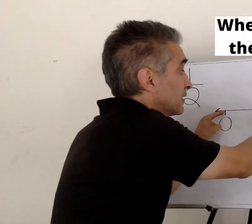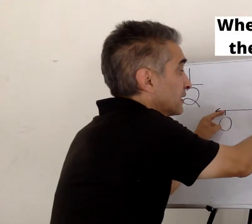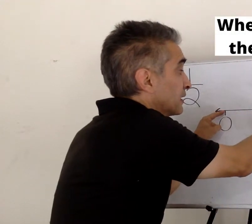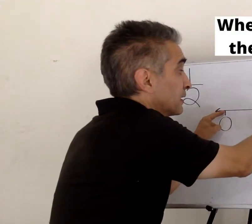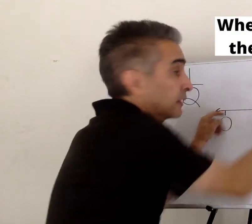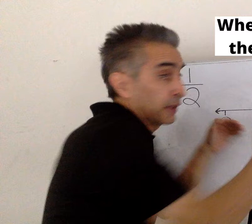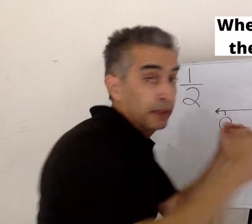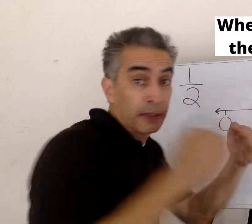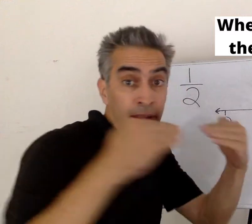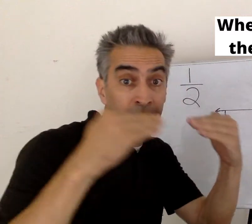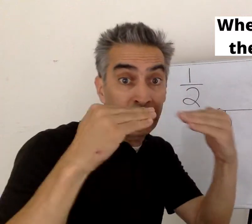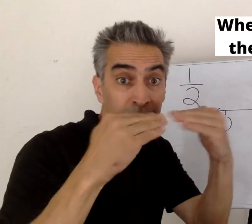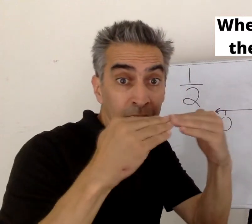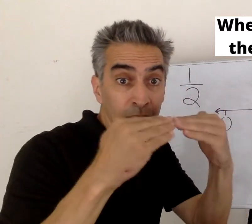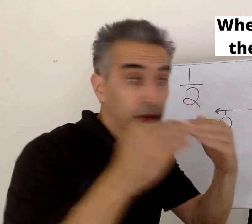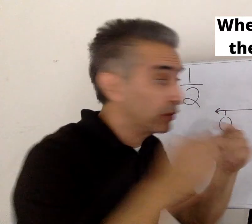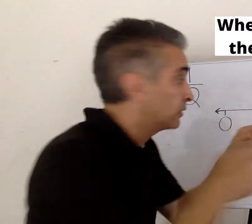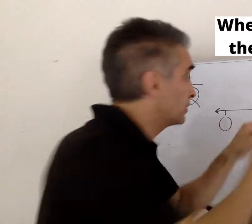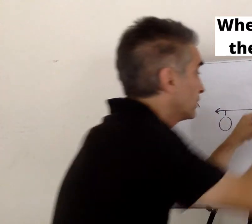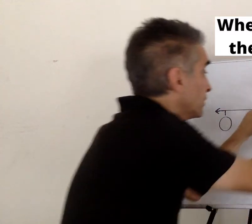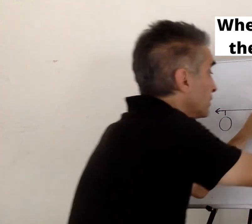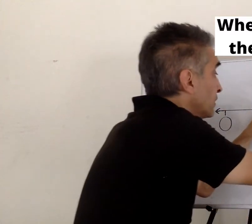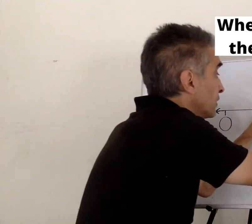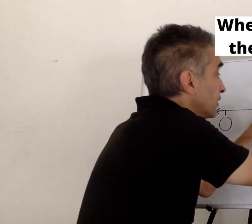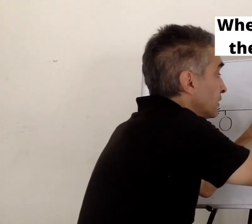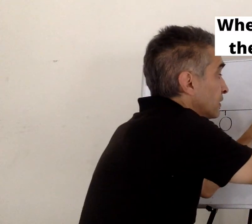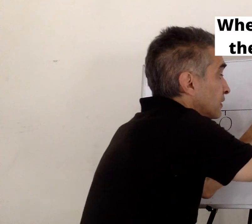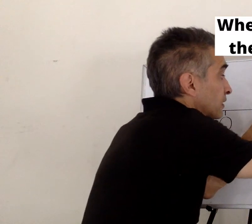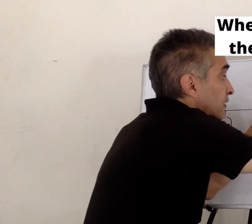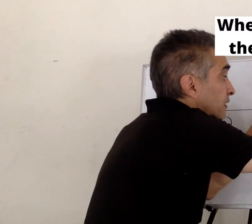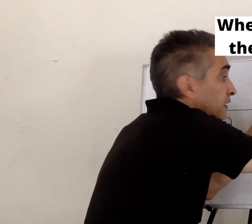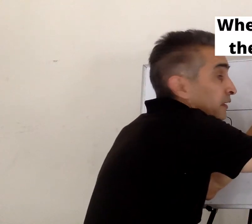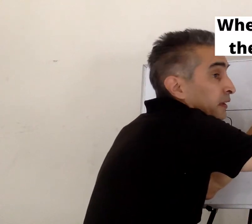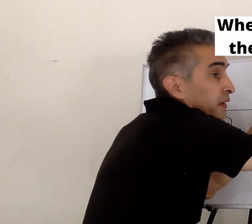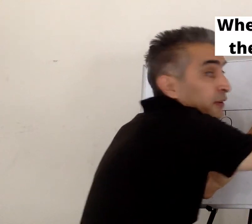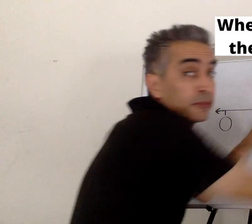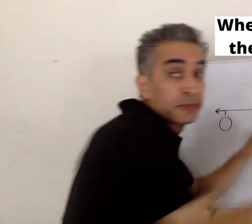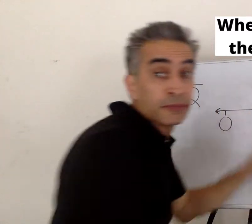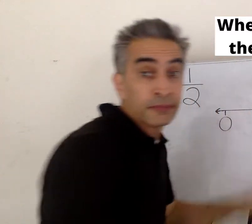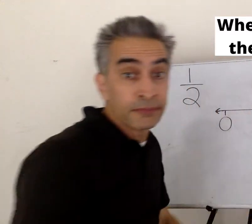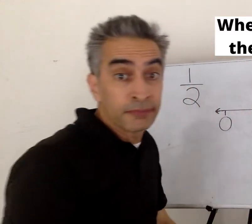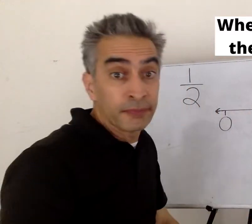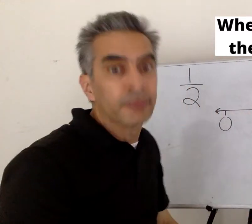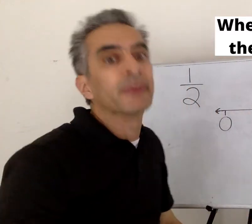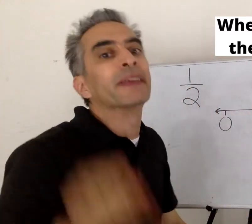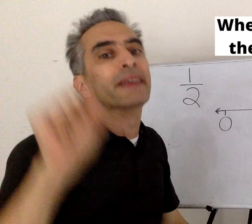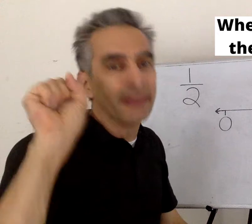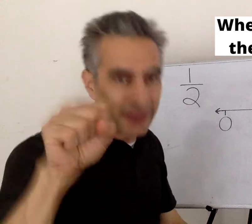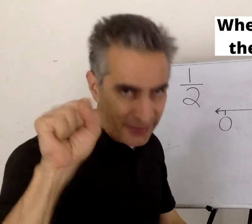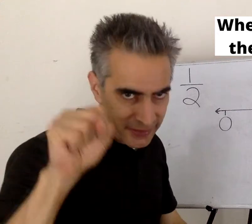Does this line right here equal this line right here? Yes.